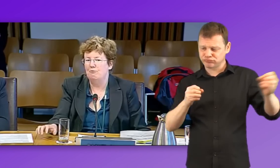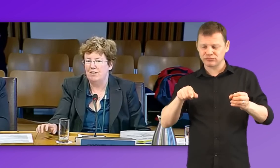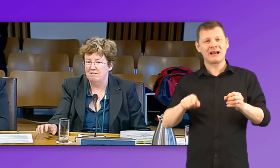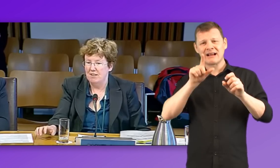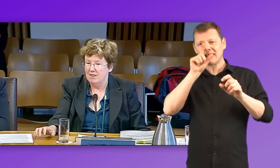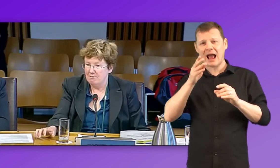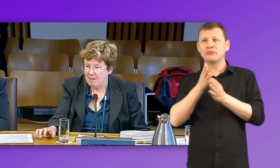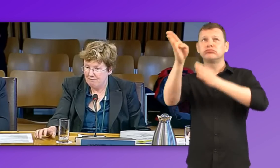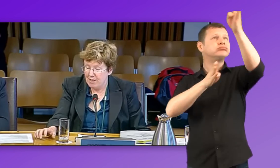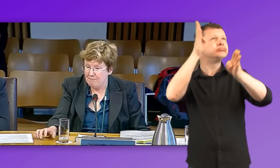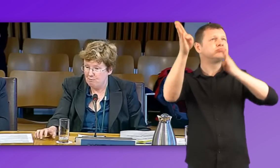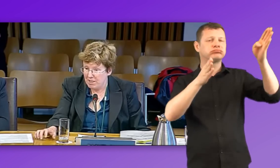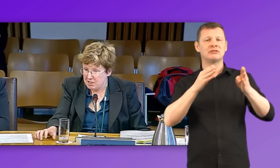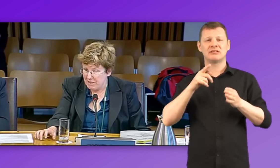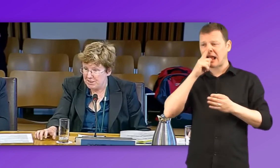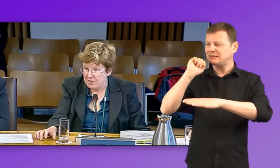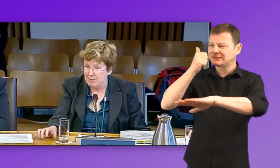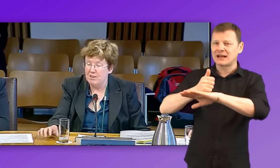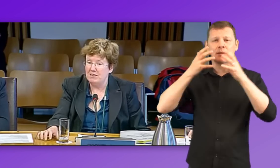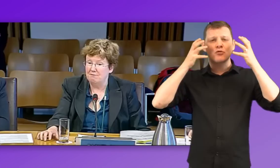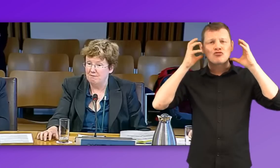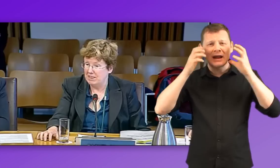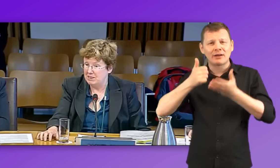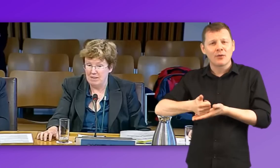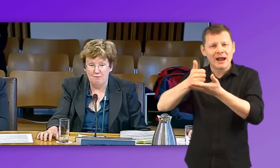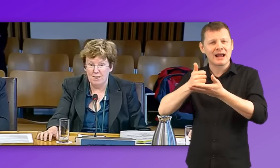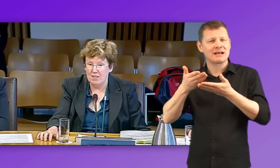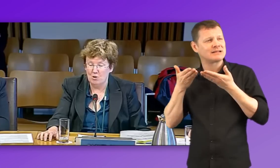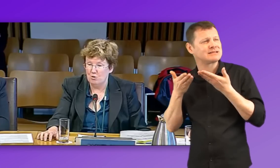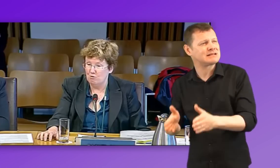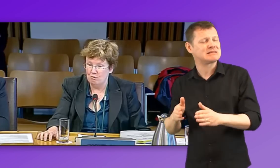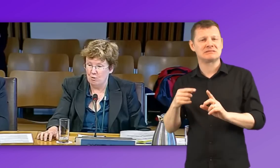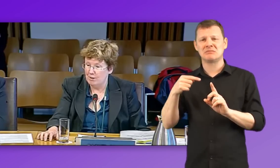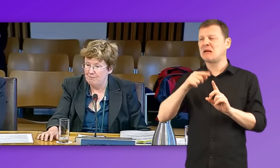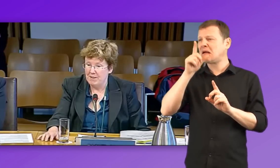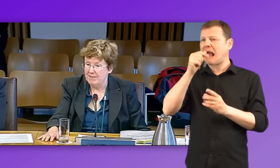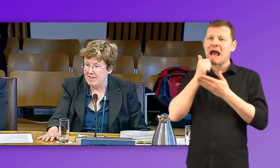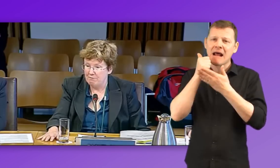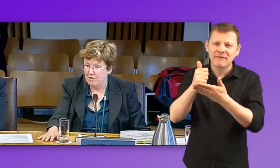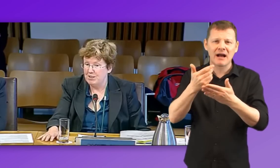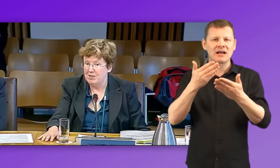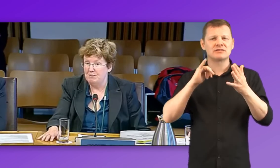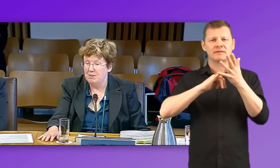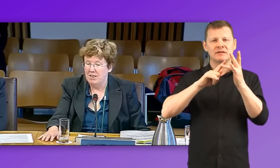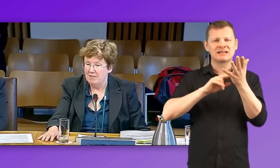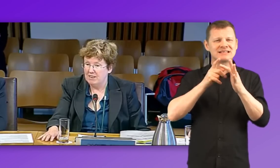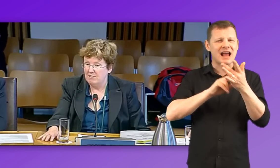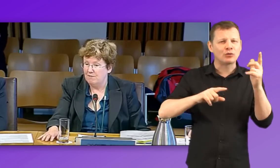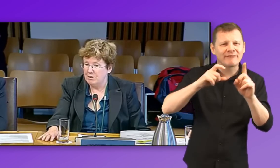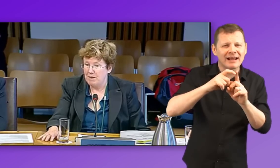fit radio aid systems. They can they can advise on sound field systems. They can advise